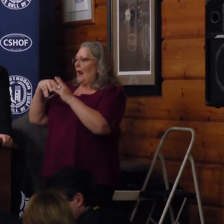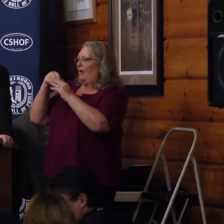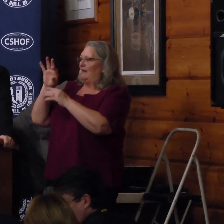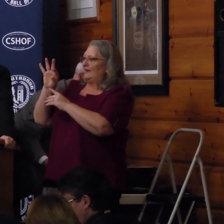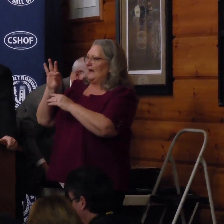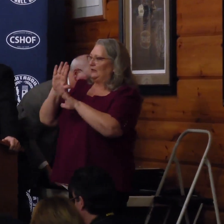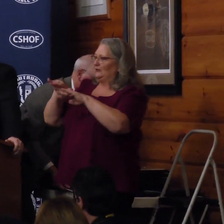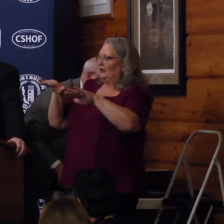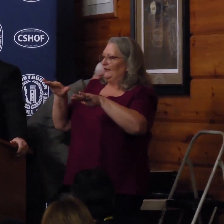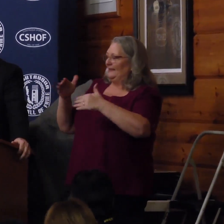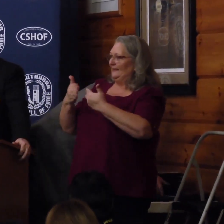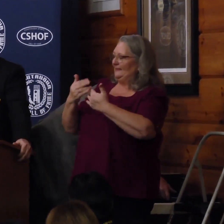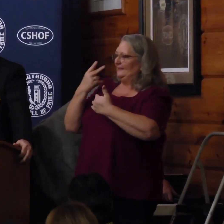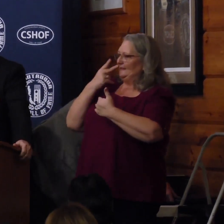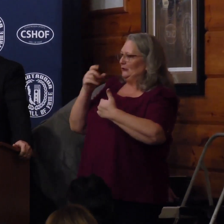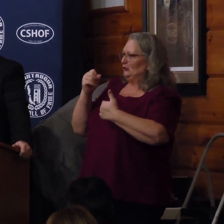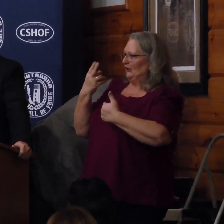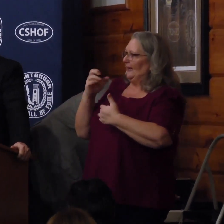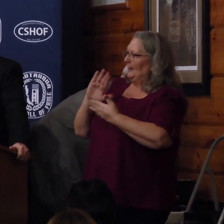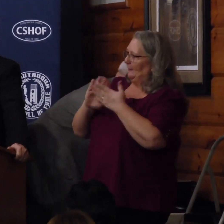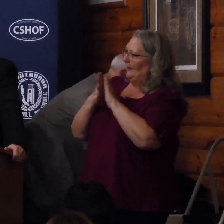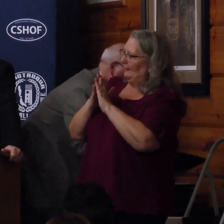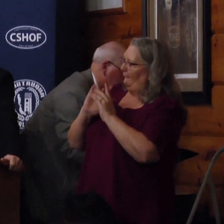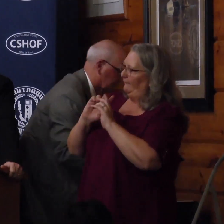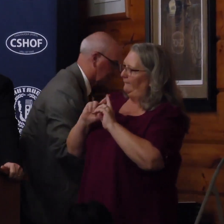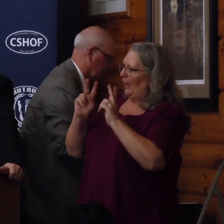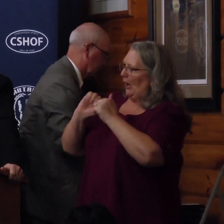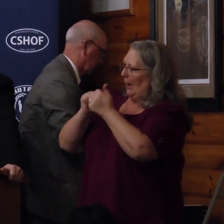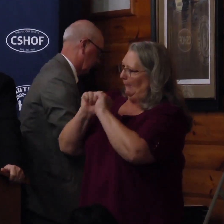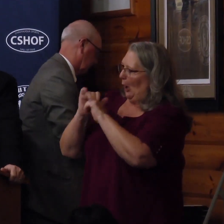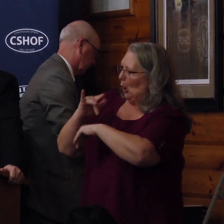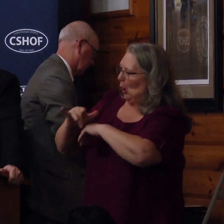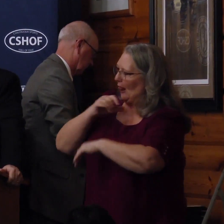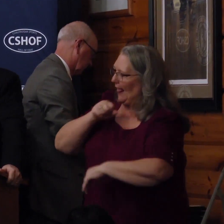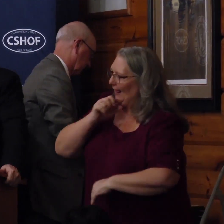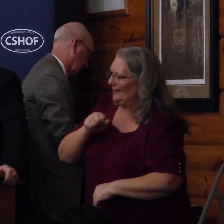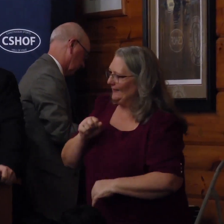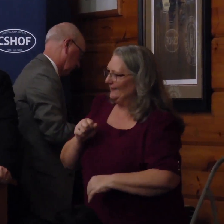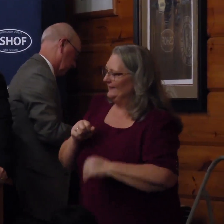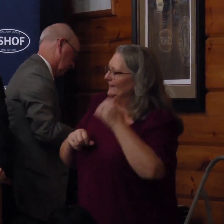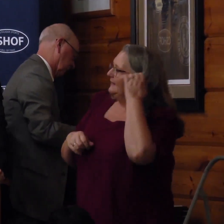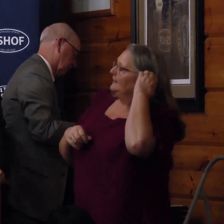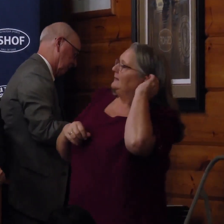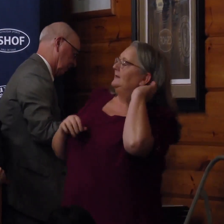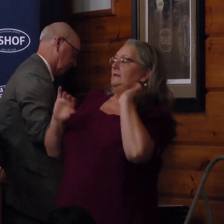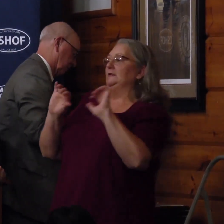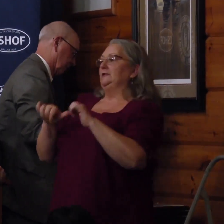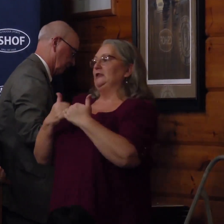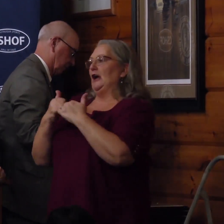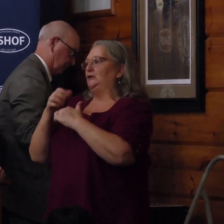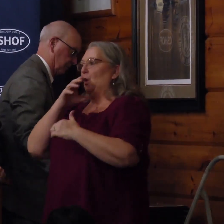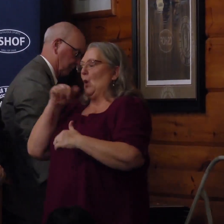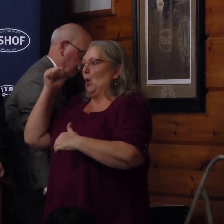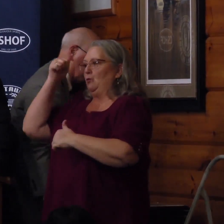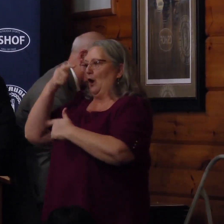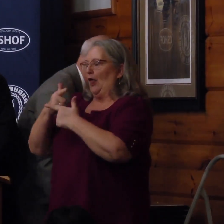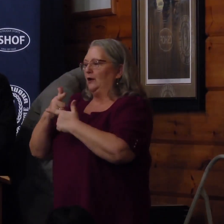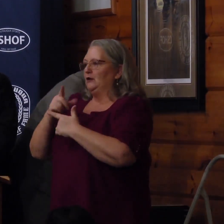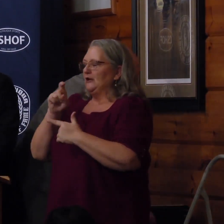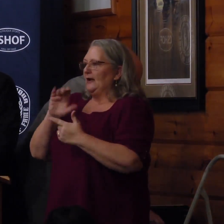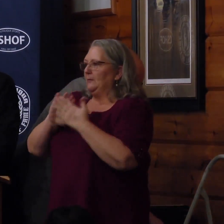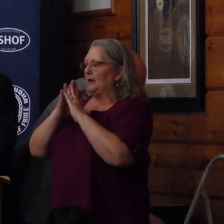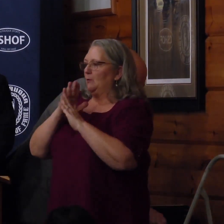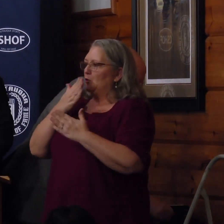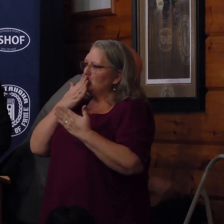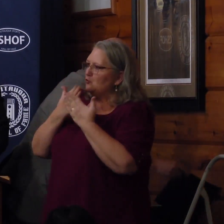it is very easy to see that she had to become very competitive at an early age to challenge her older brothers and had to become really good